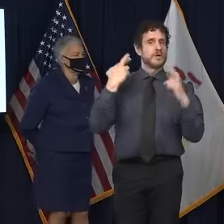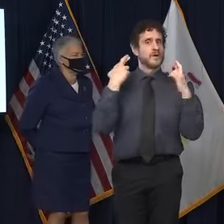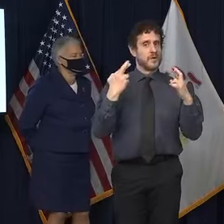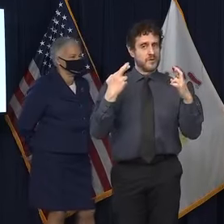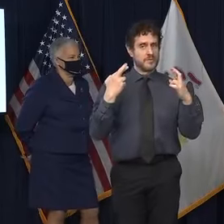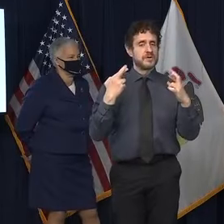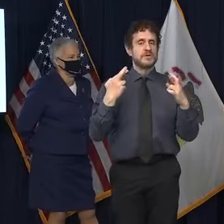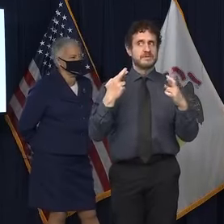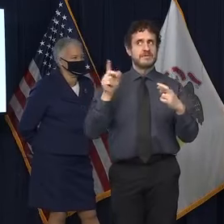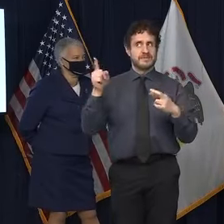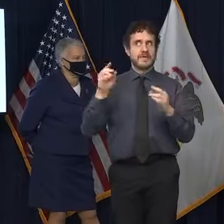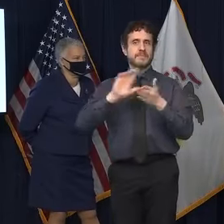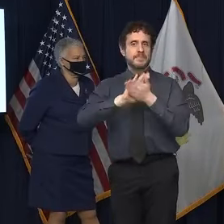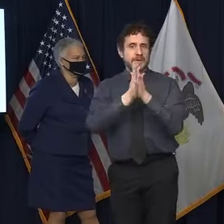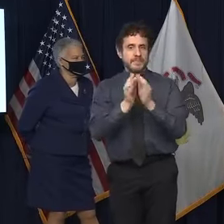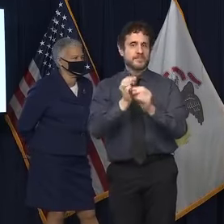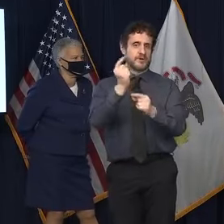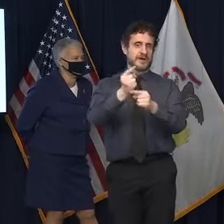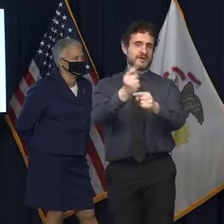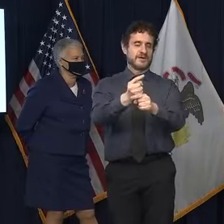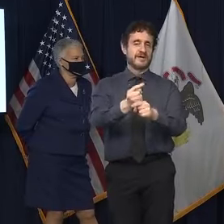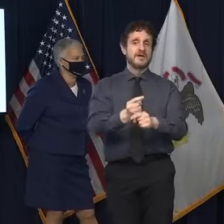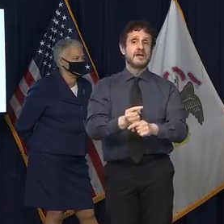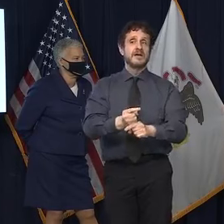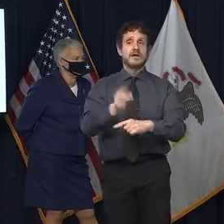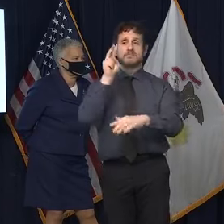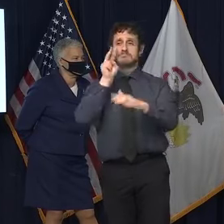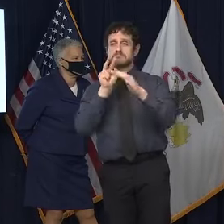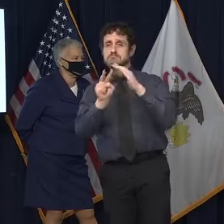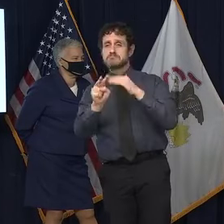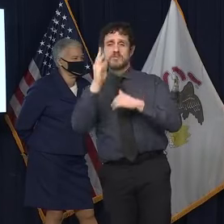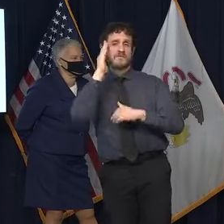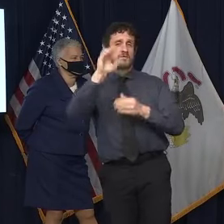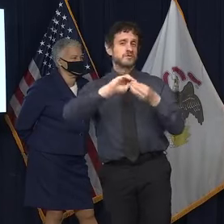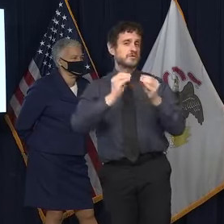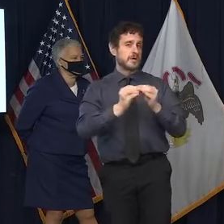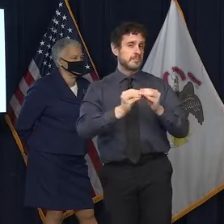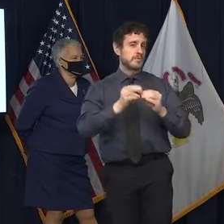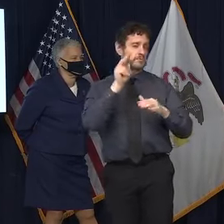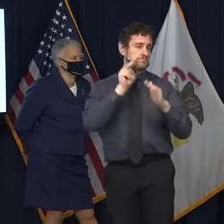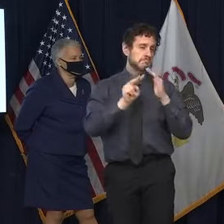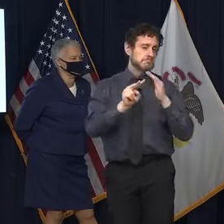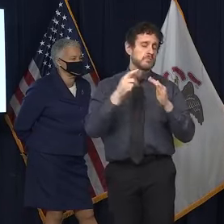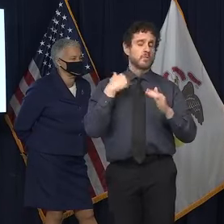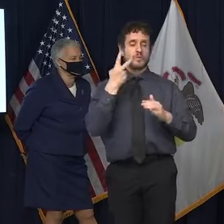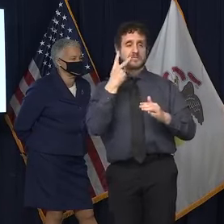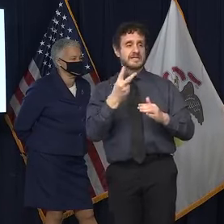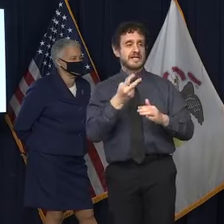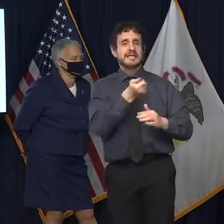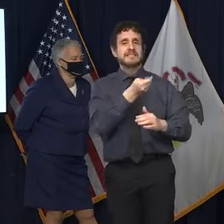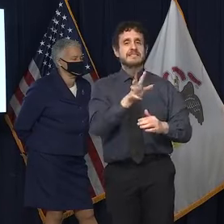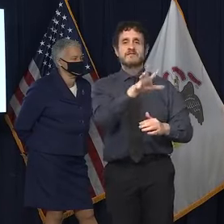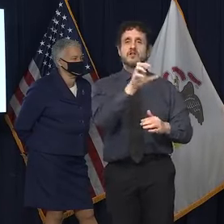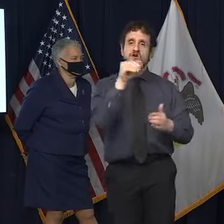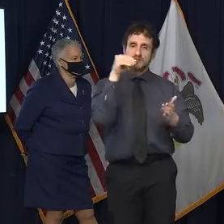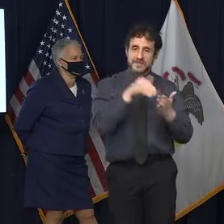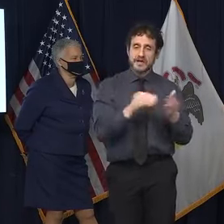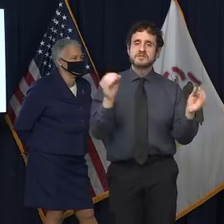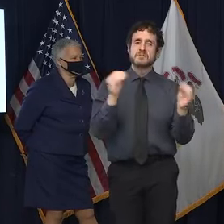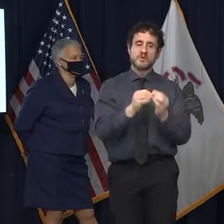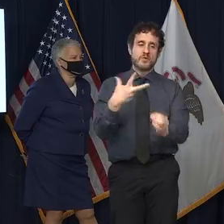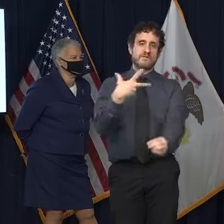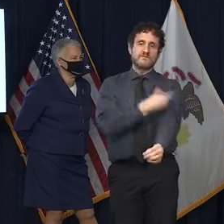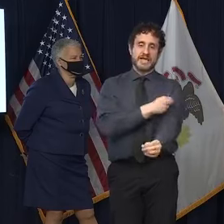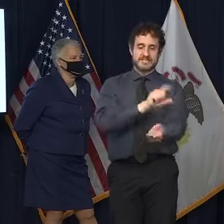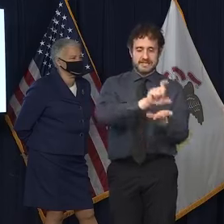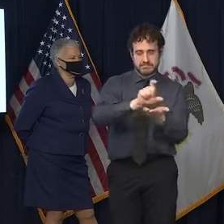that they're accurate. But those projections showed that we would see hundreds of thousands more vaccinations,